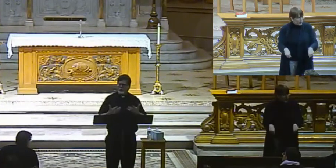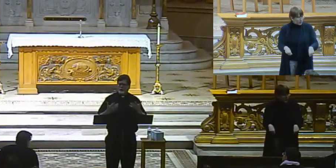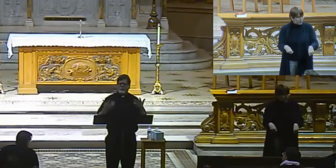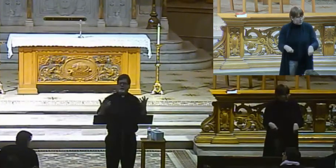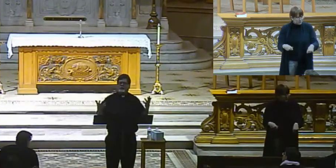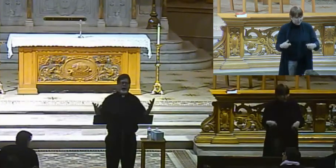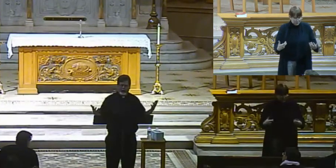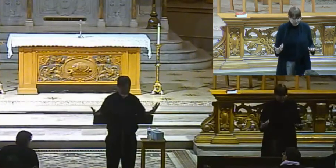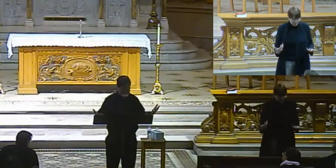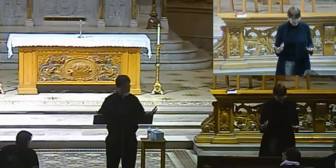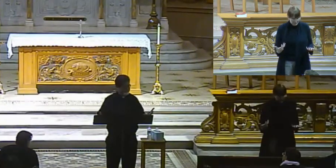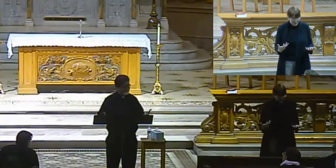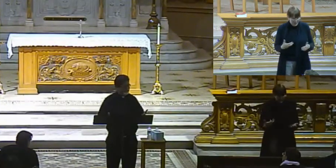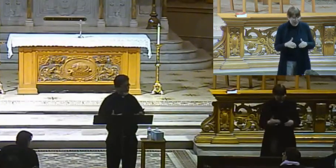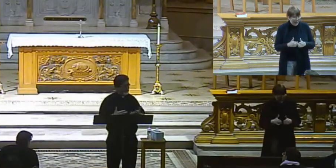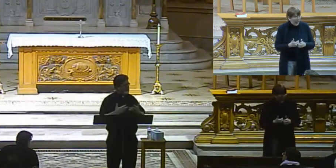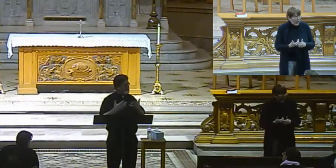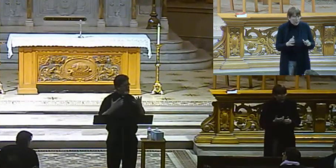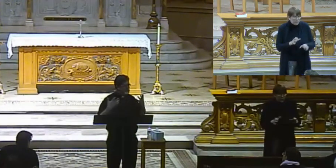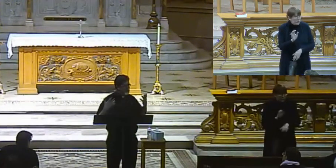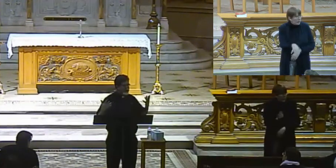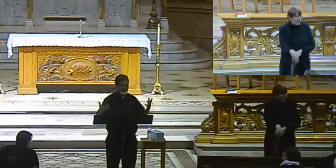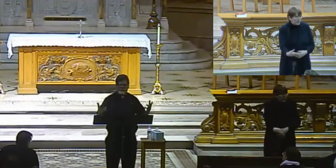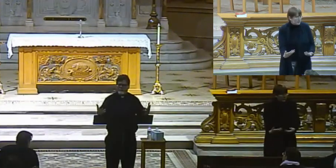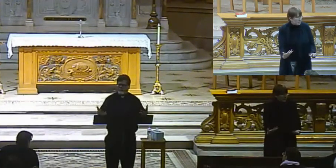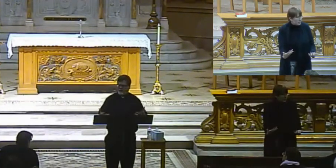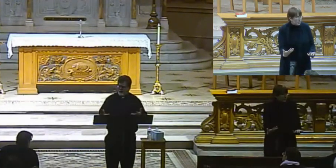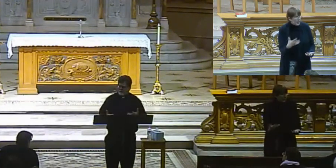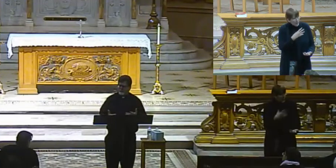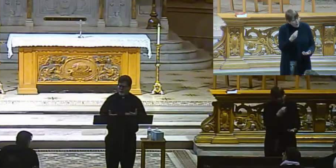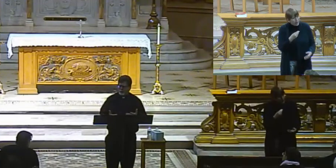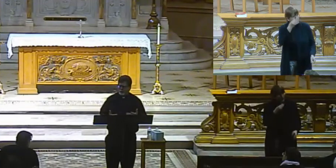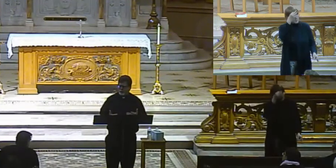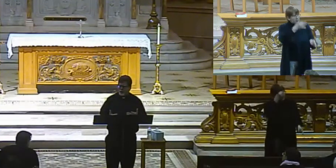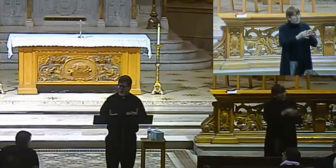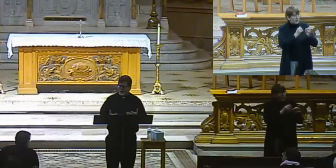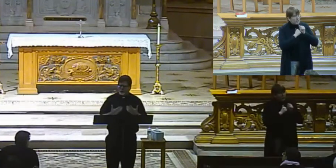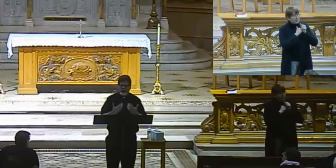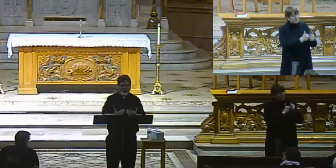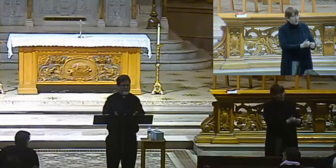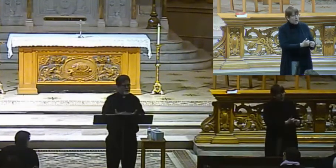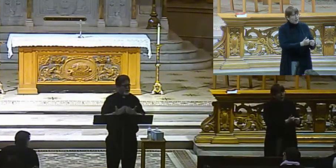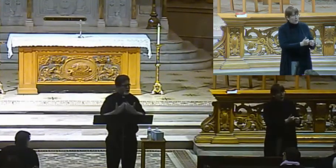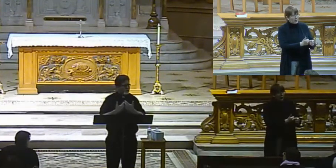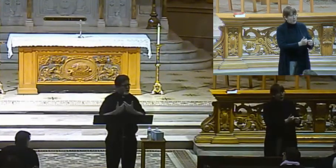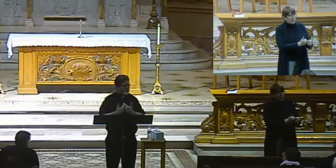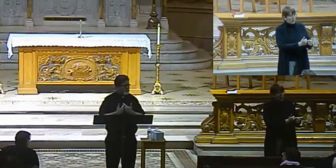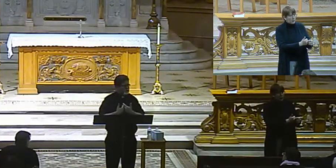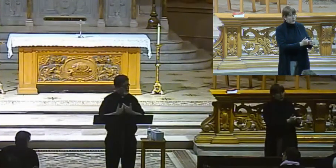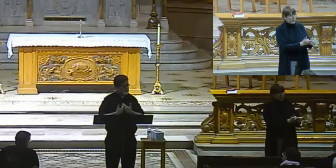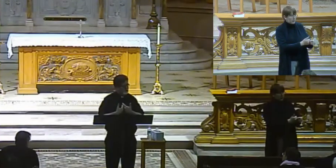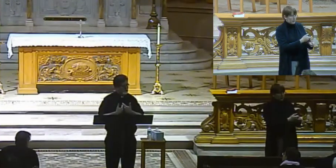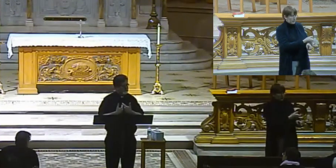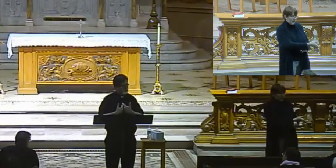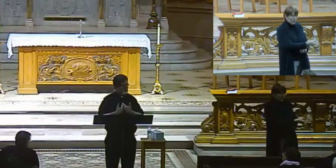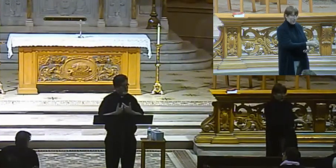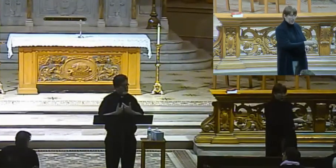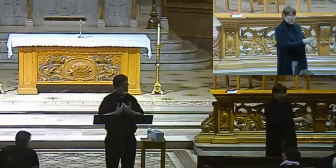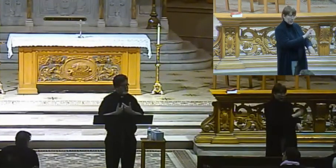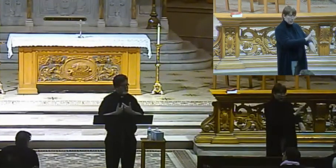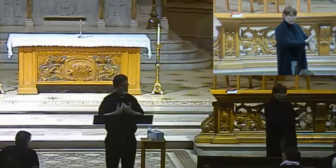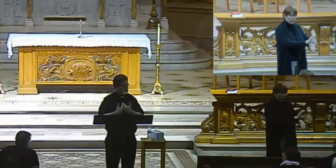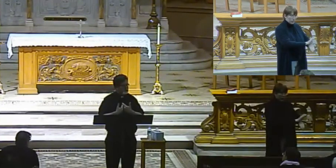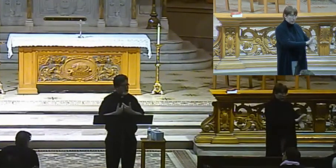how do we do that? How do we do that and be faithful to the apostolic origins of the